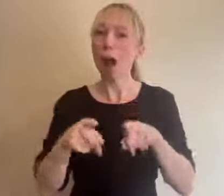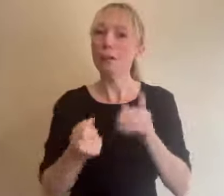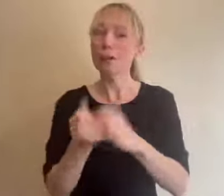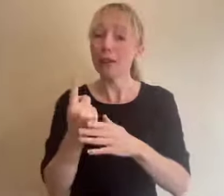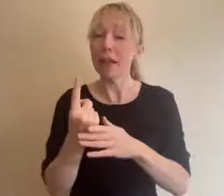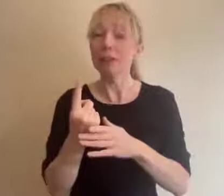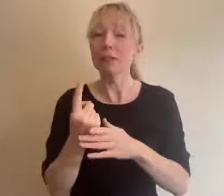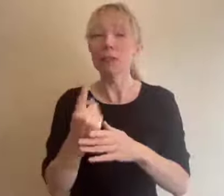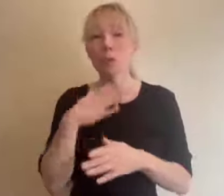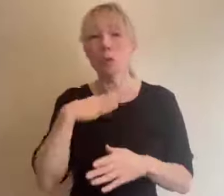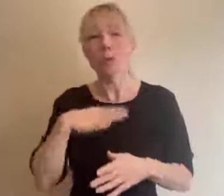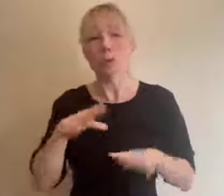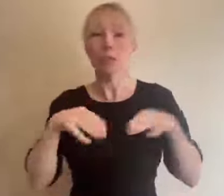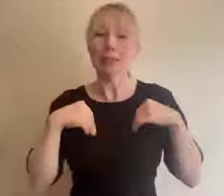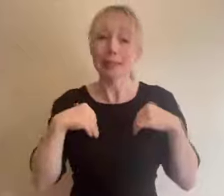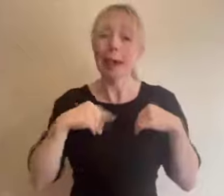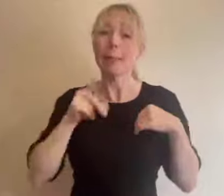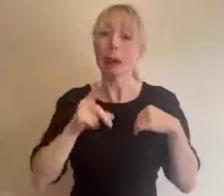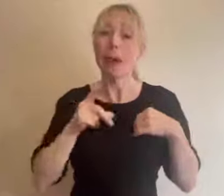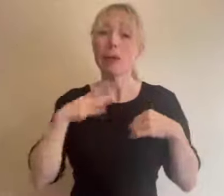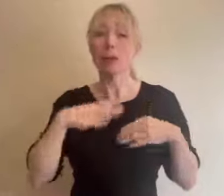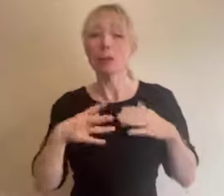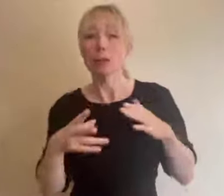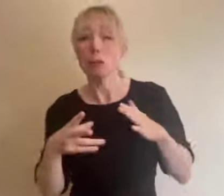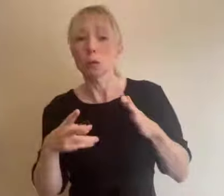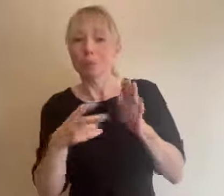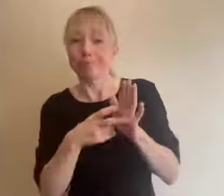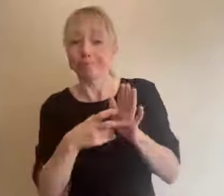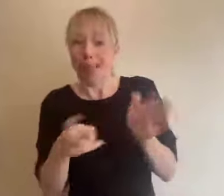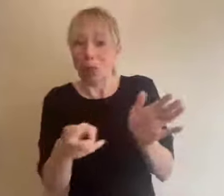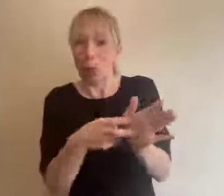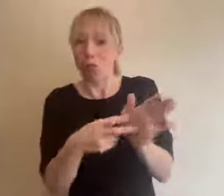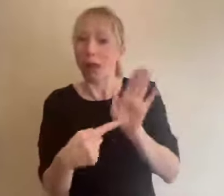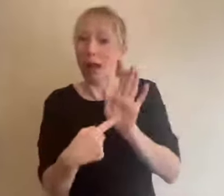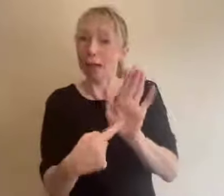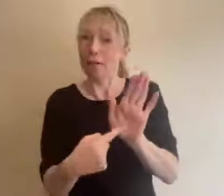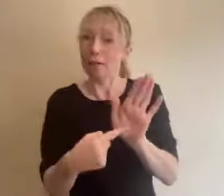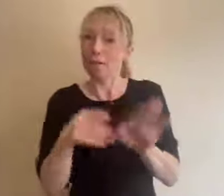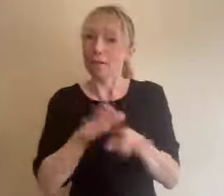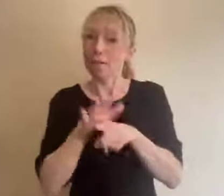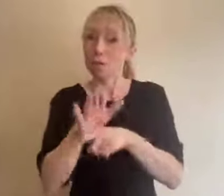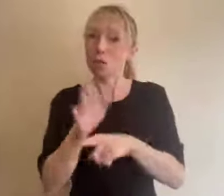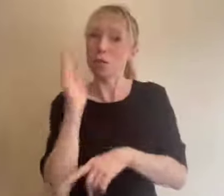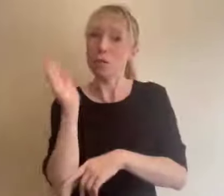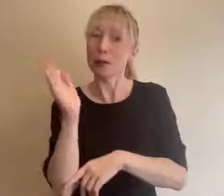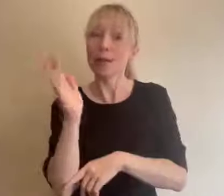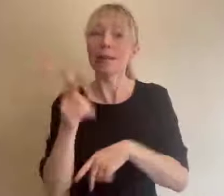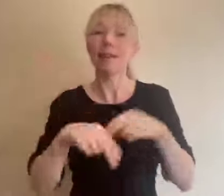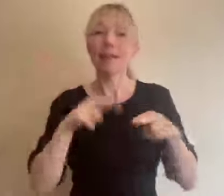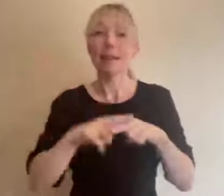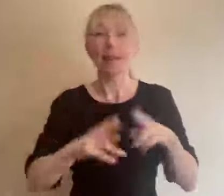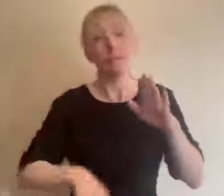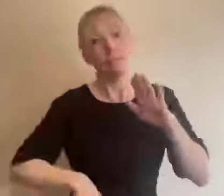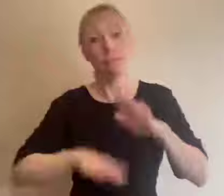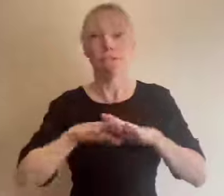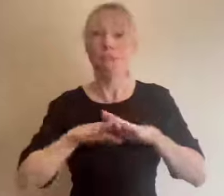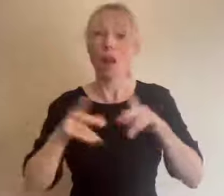for future speakers where a truly hybrid event with equal engagement from digital and in-person attendees and speakers is